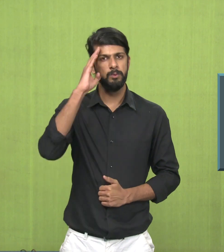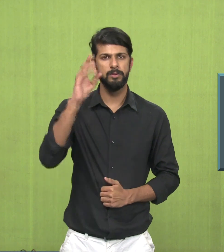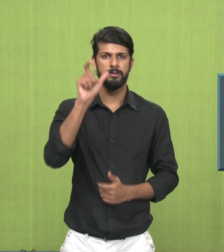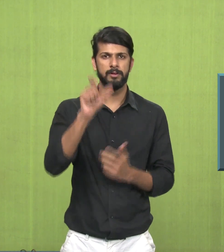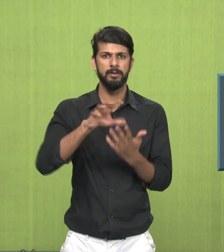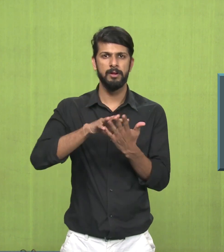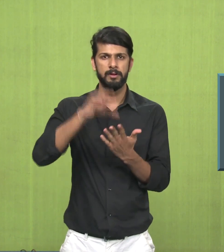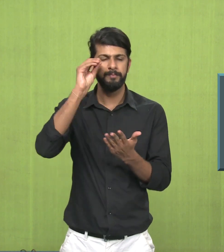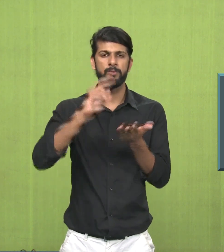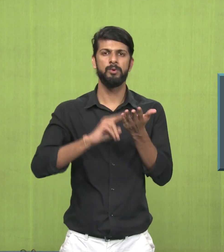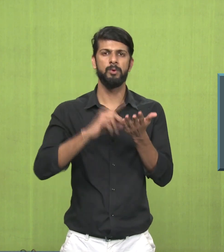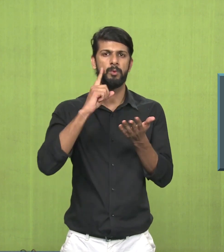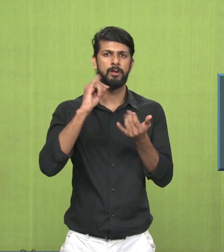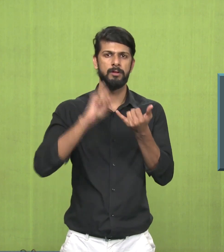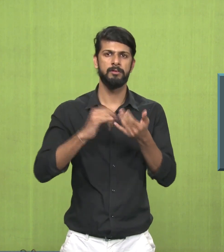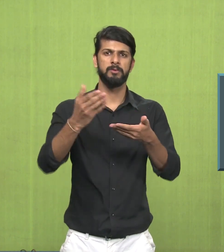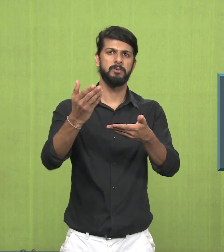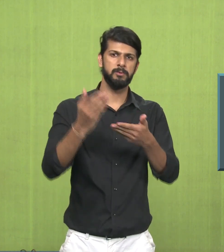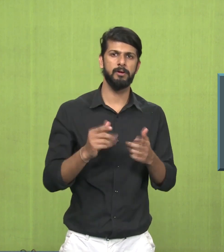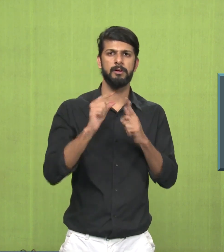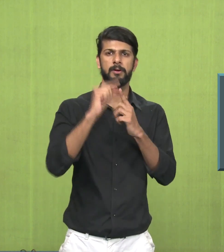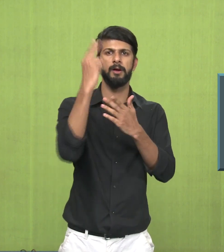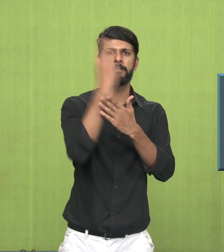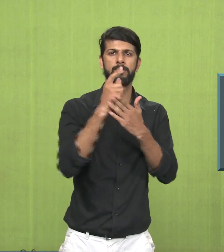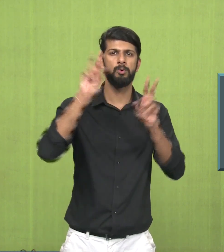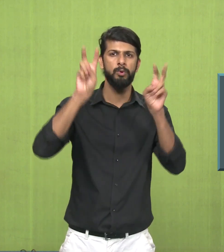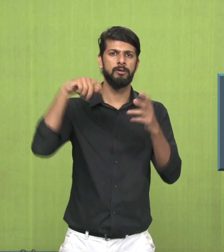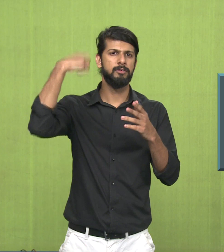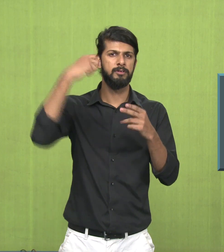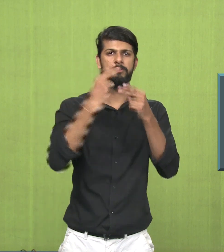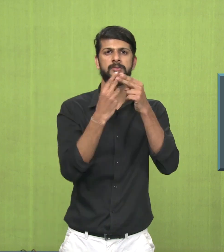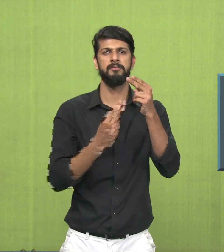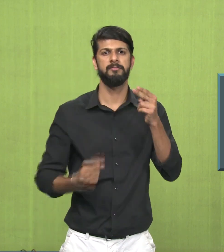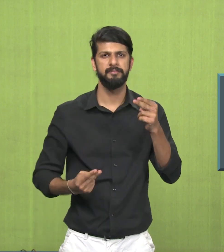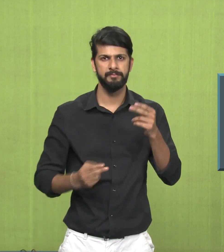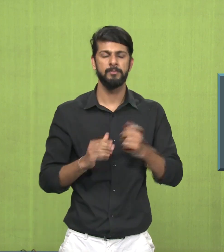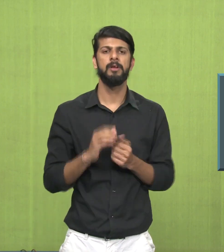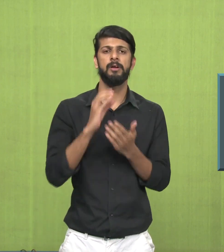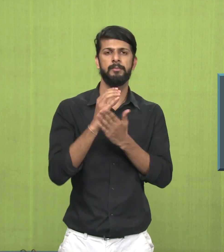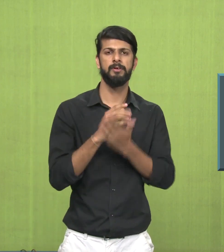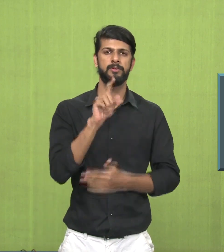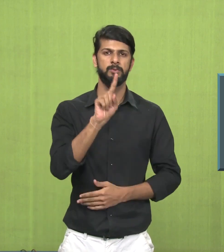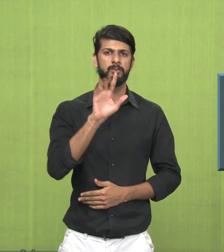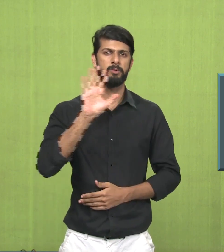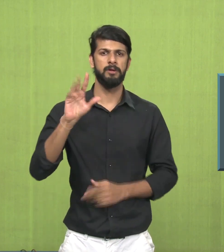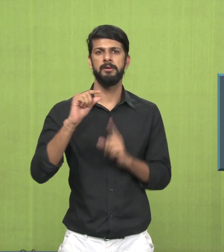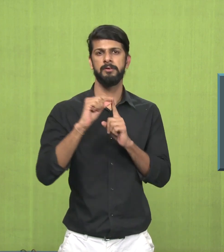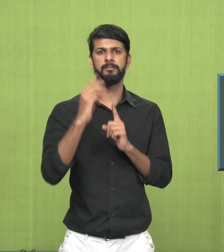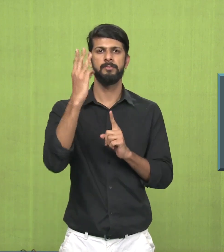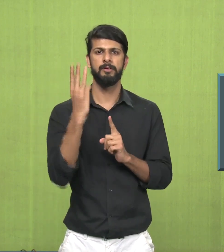Hello learners, NIOS welcomes you to painting subject video series. This is lesson number 15,